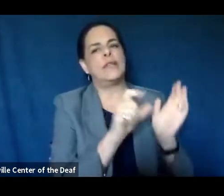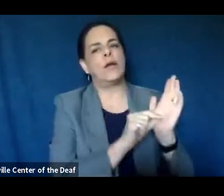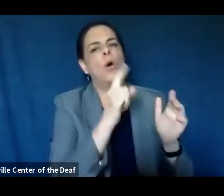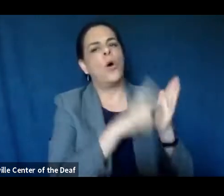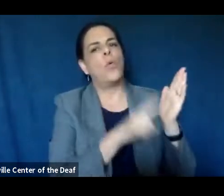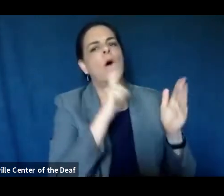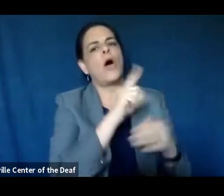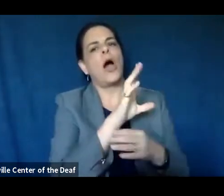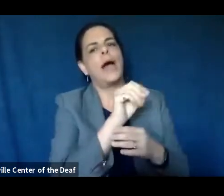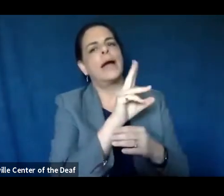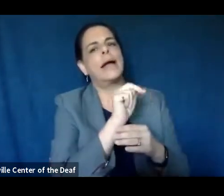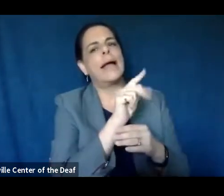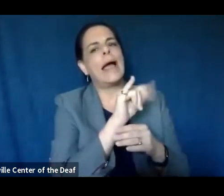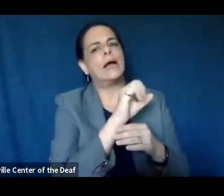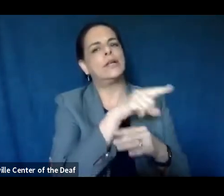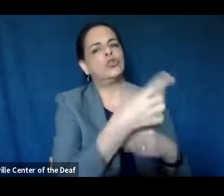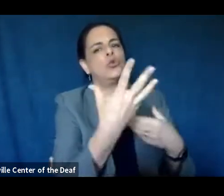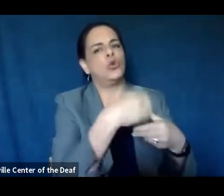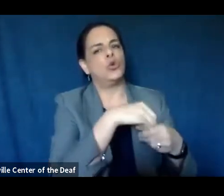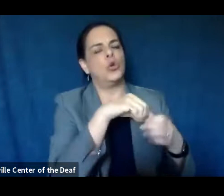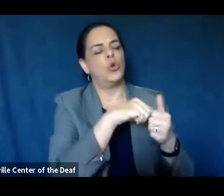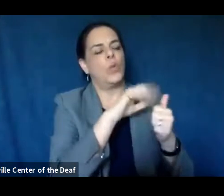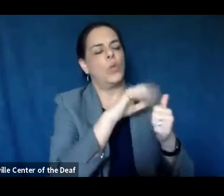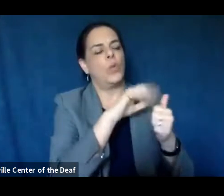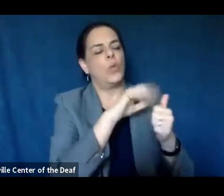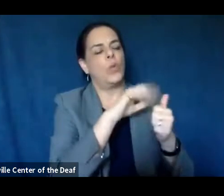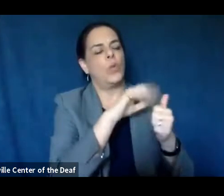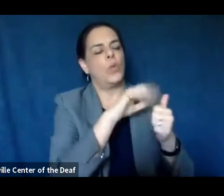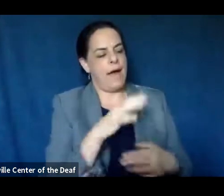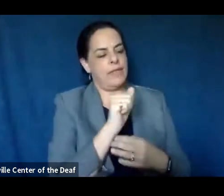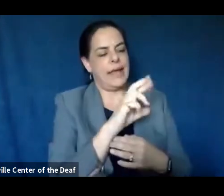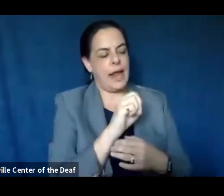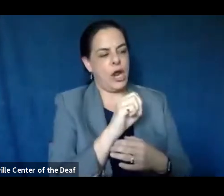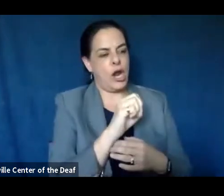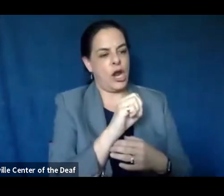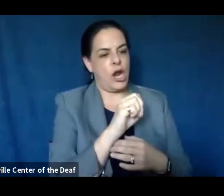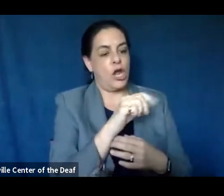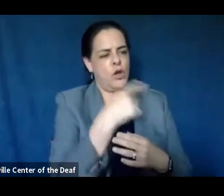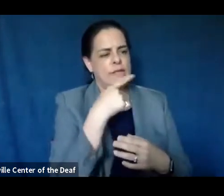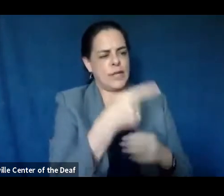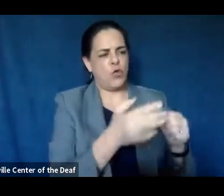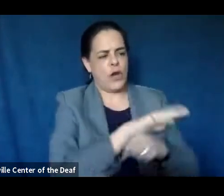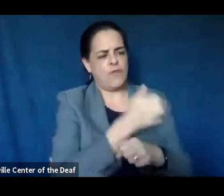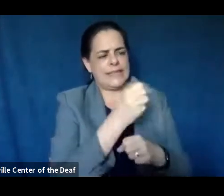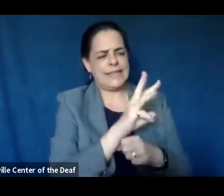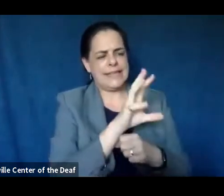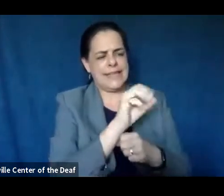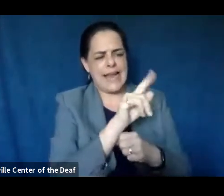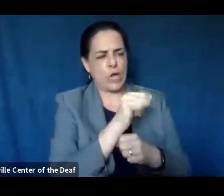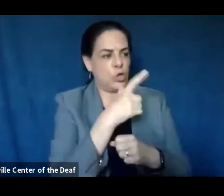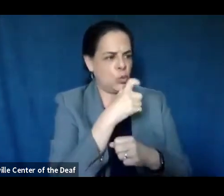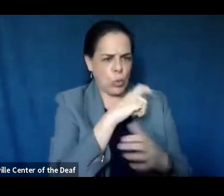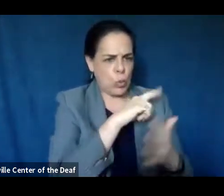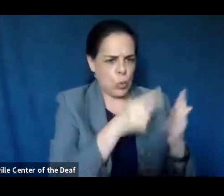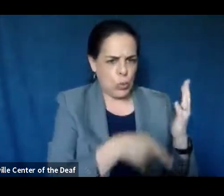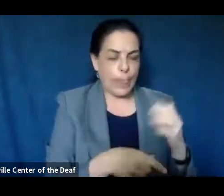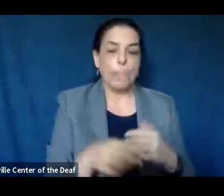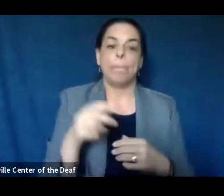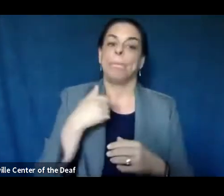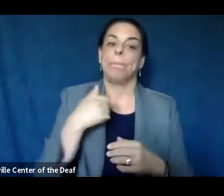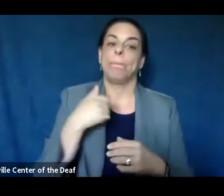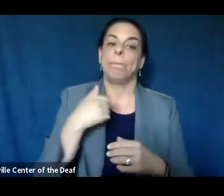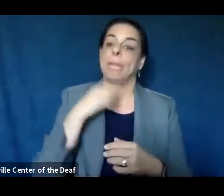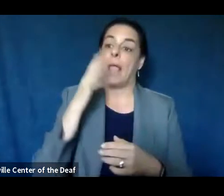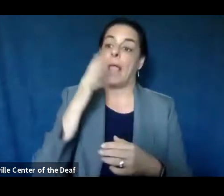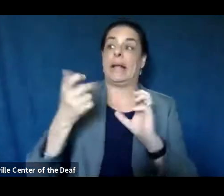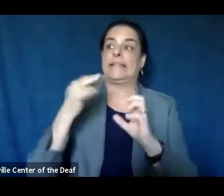the counties that you've included in your health care capacity metric? You say that you're covering 16 counties. What are they? So I will mess up if I